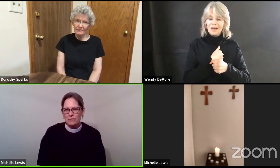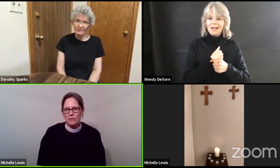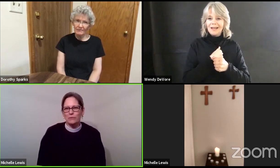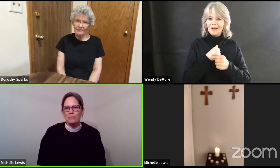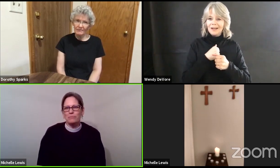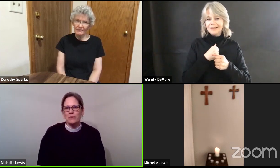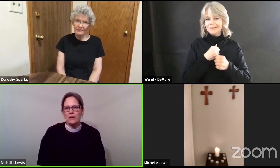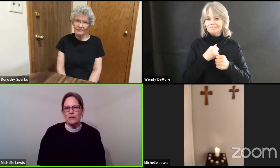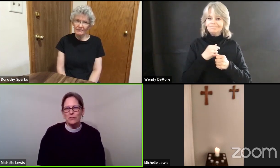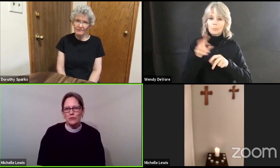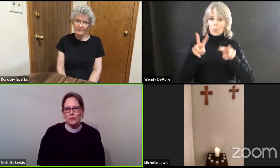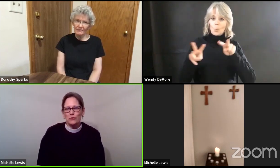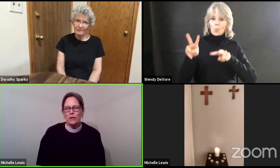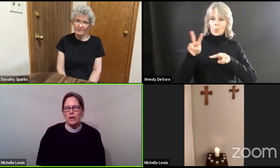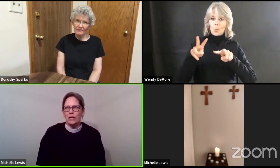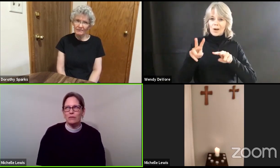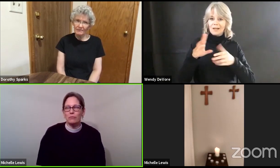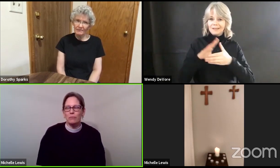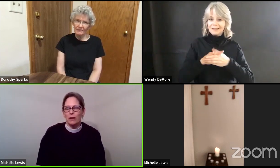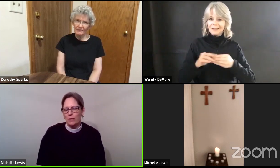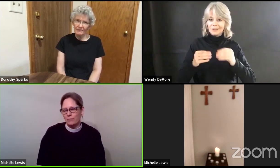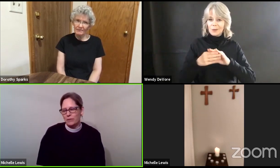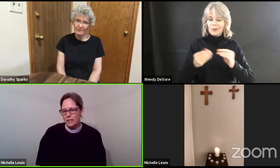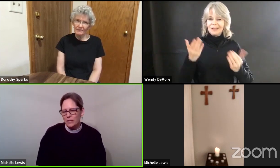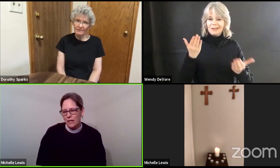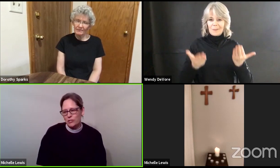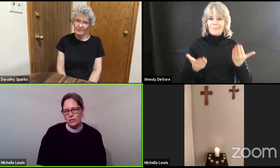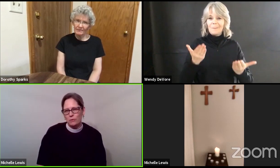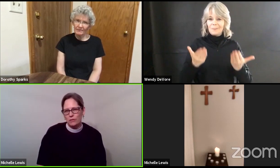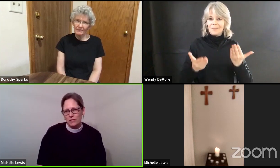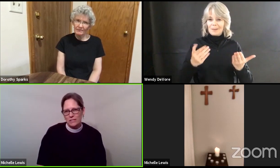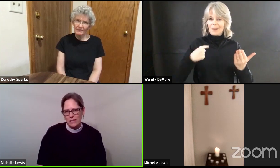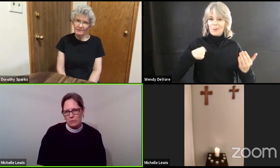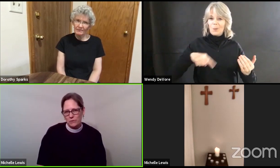feel a new kind of connection with the disciples